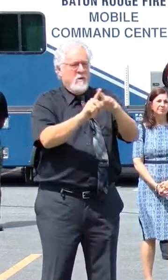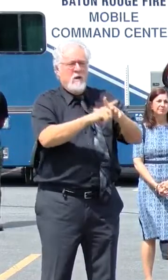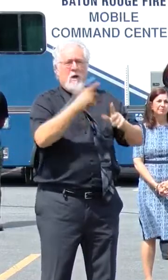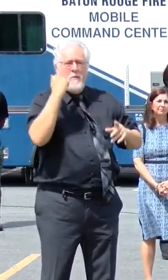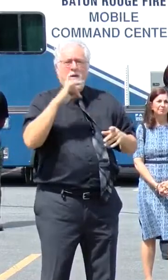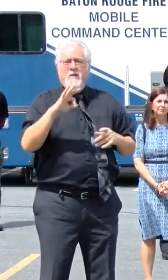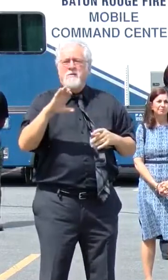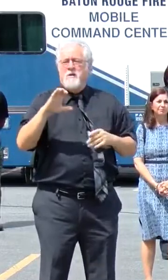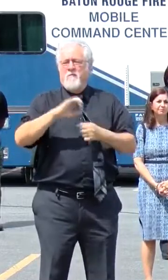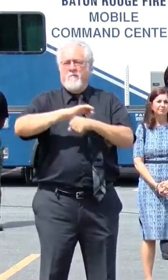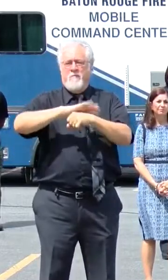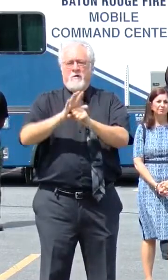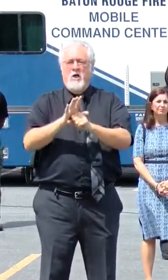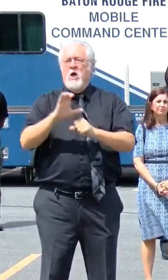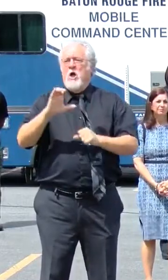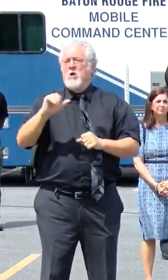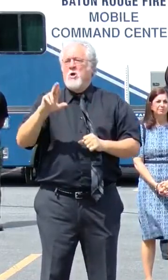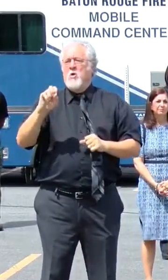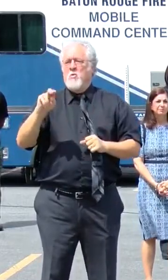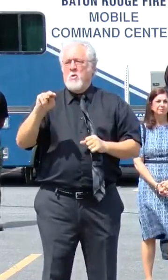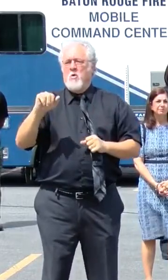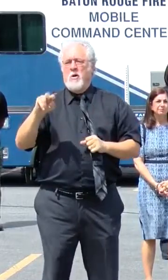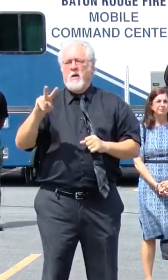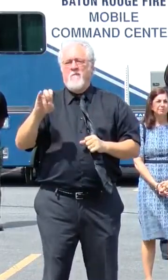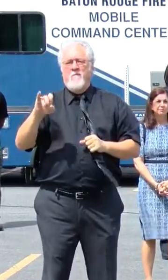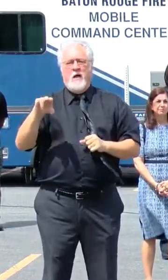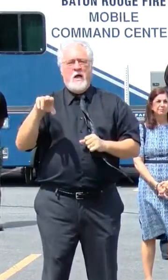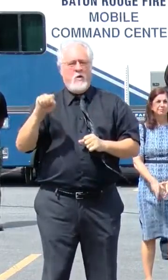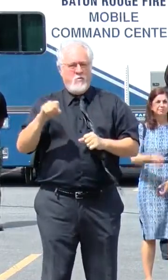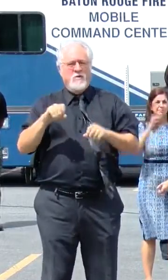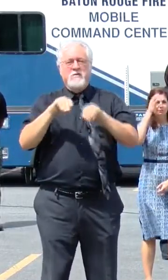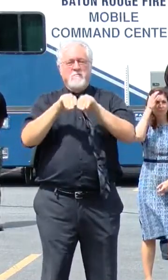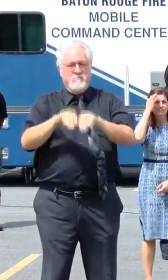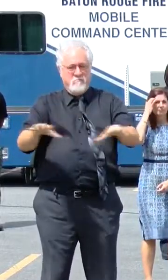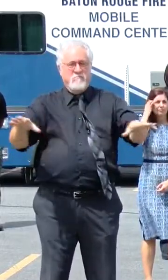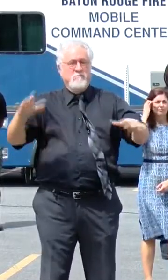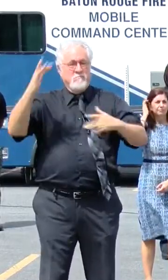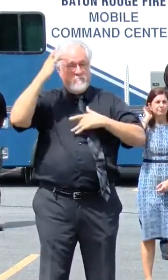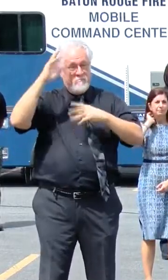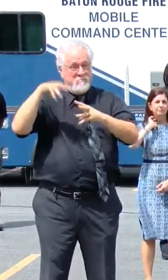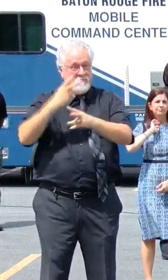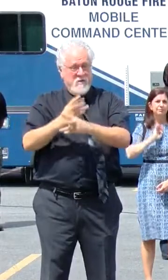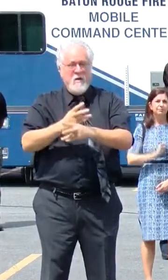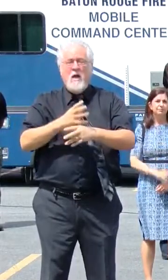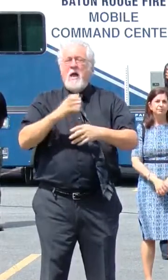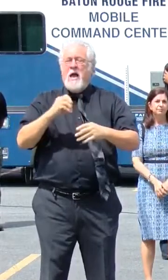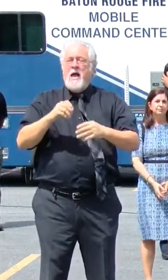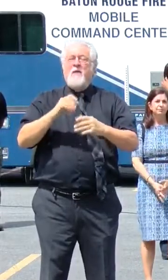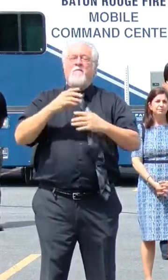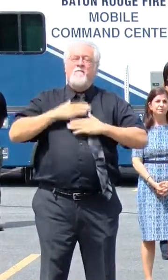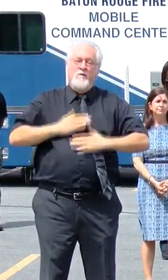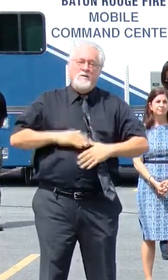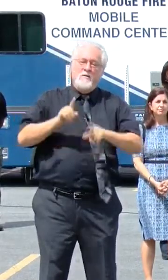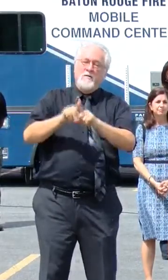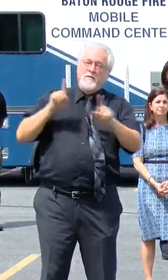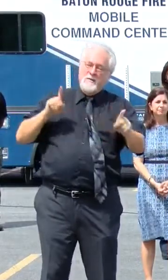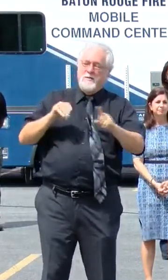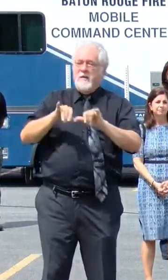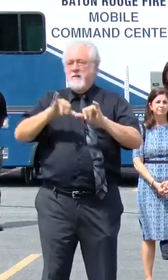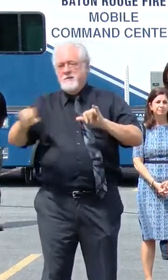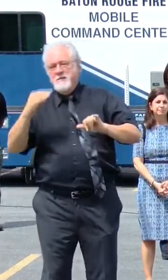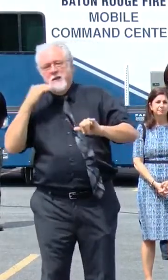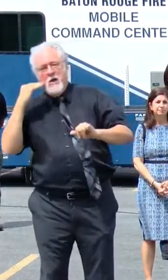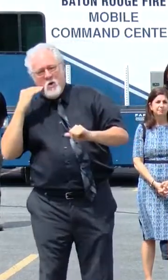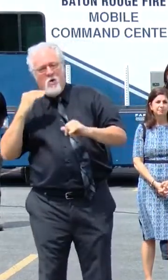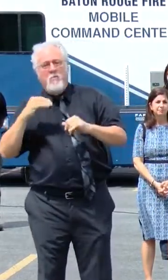of the coronavirus pandemic, and in spite of the ensuing physical distancing and stay-at-home orders that have caused a